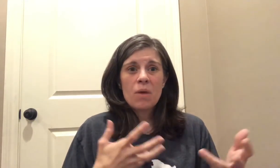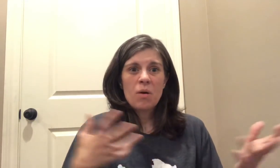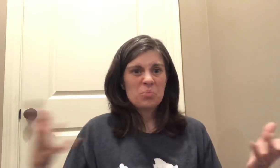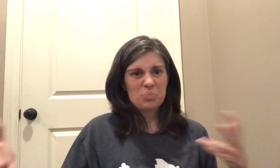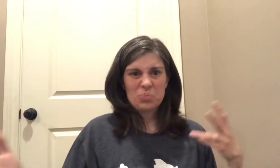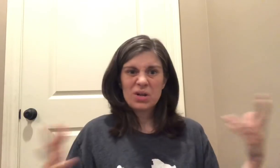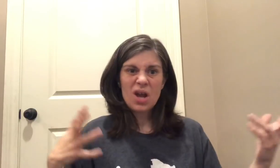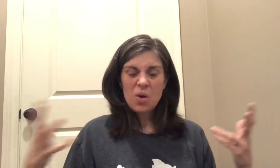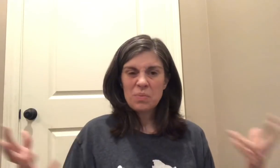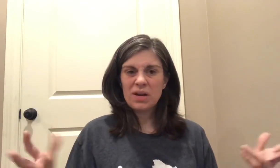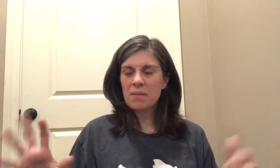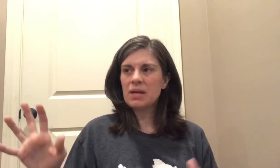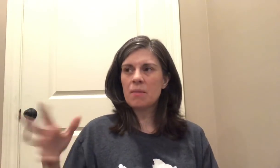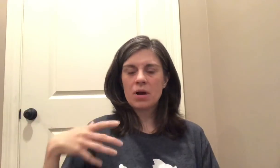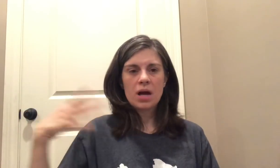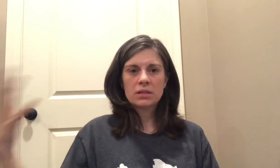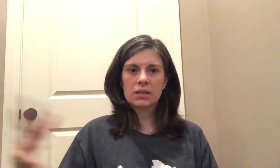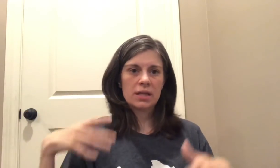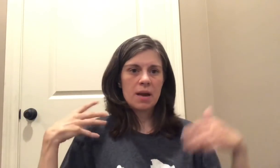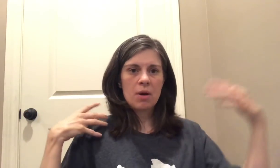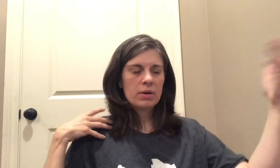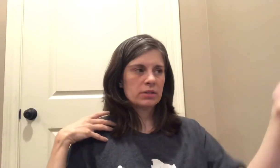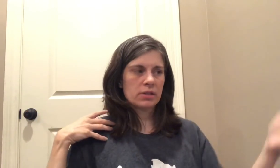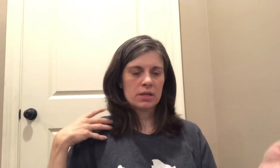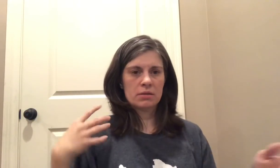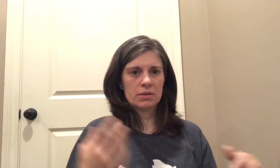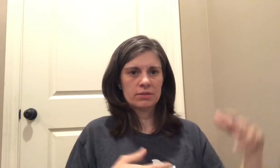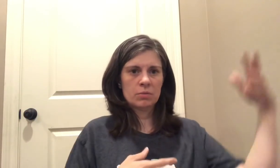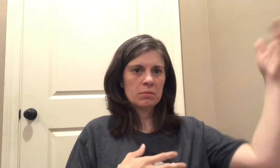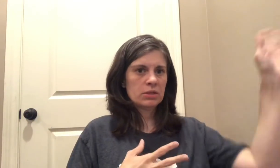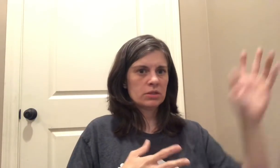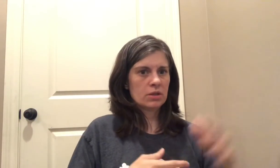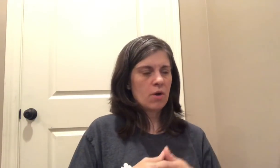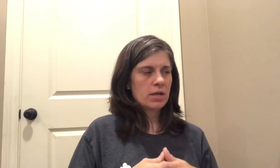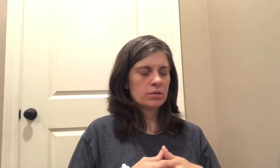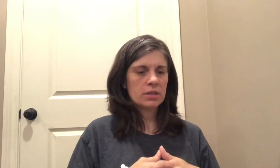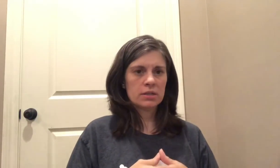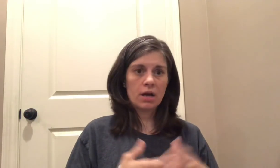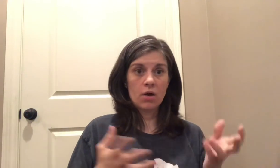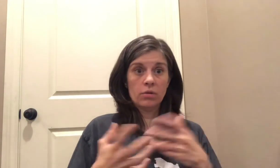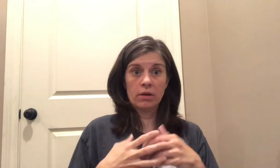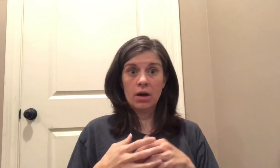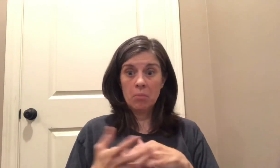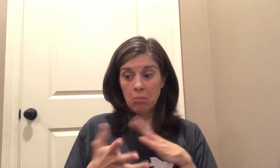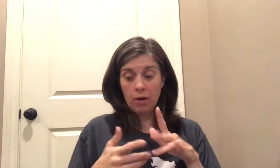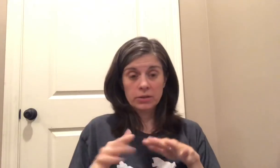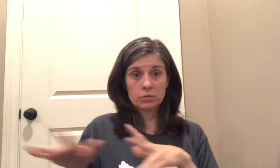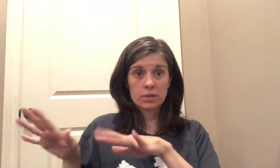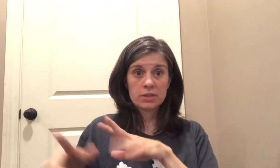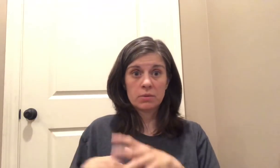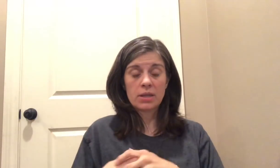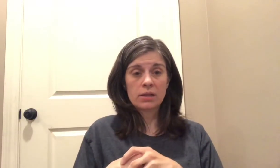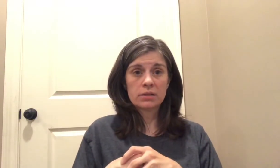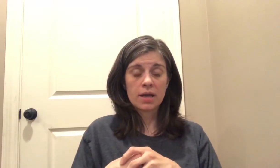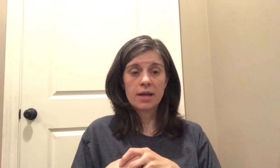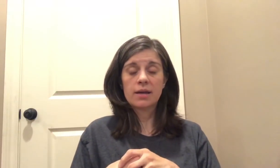I'm pretty open I mean I'm constantly I'm always looking at if someone mentions oh I use this I go look it up oh I just want to see what that looks like